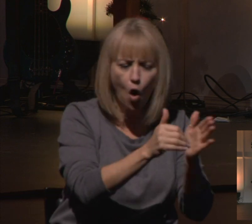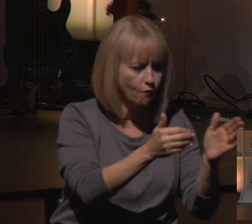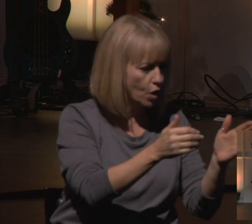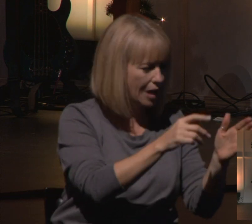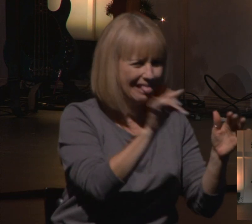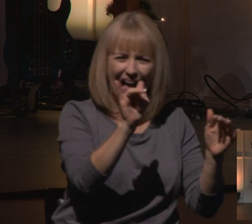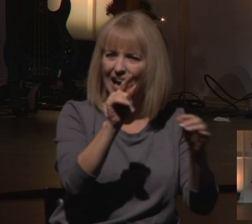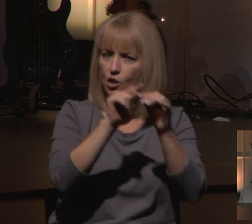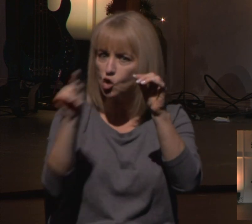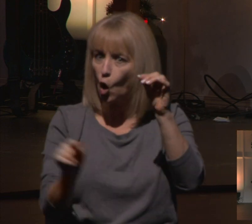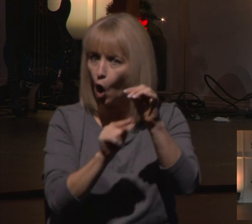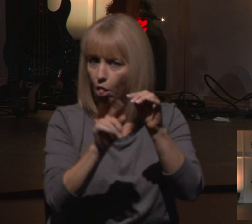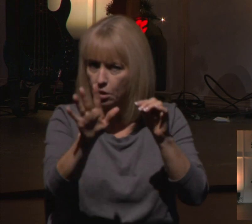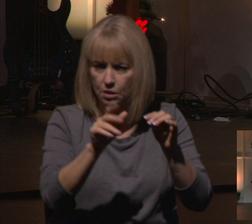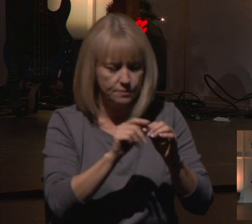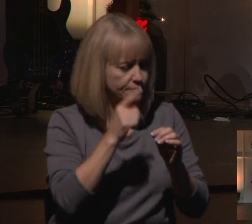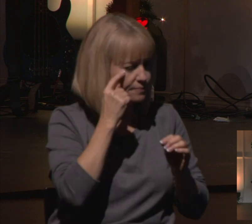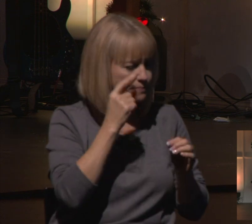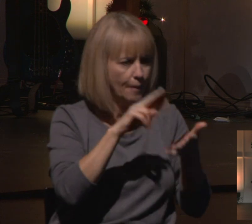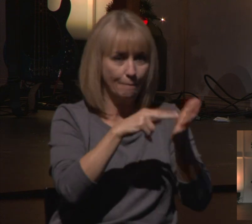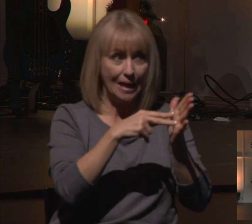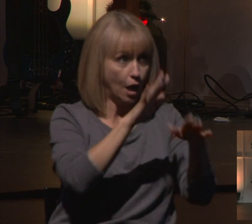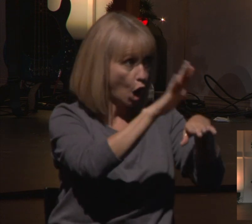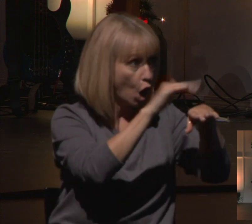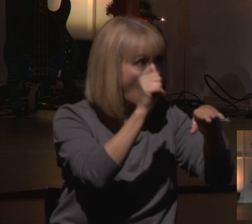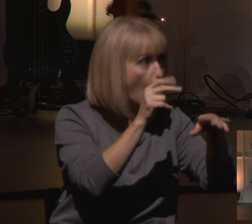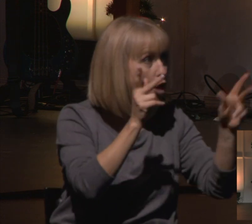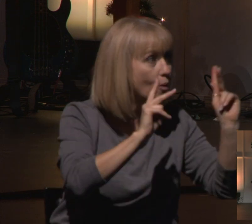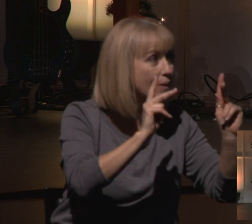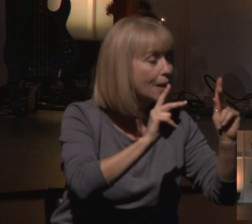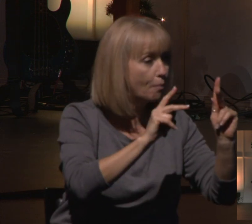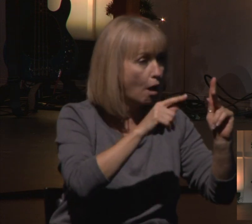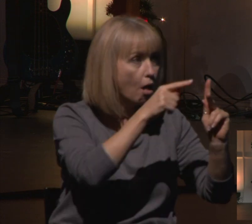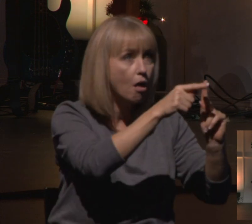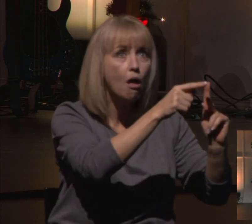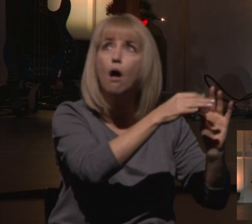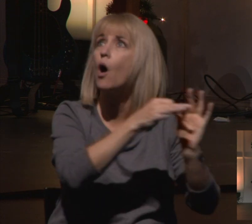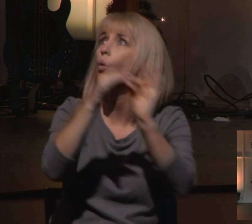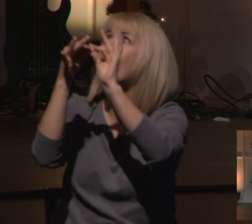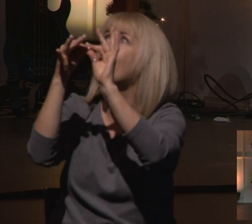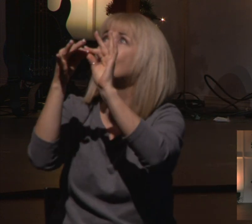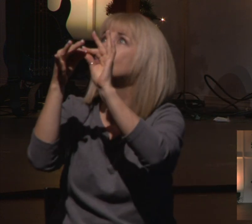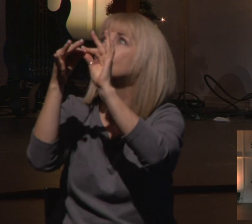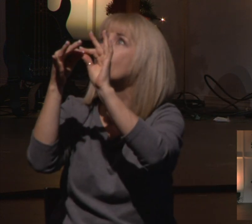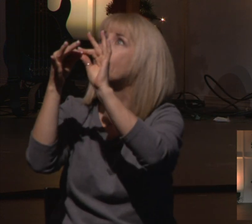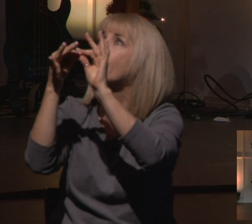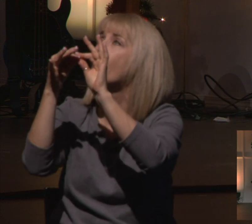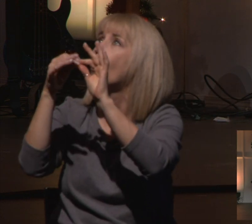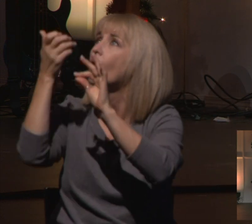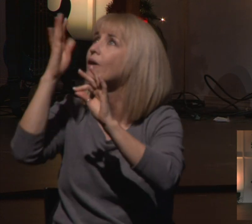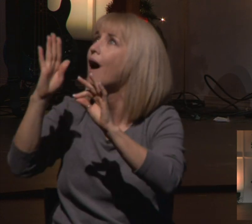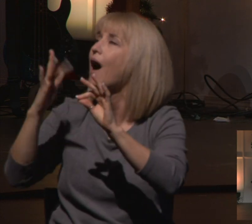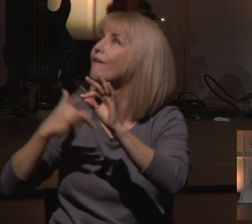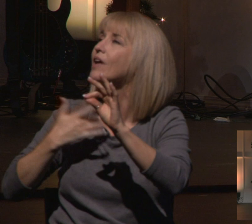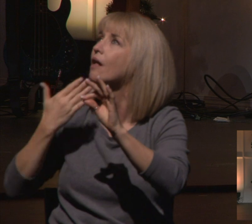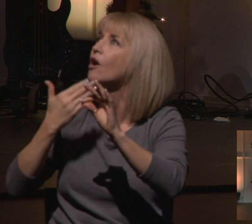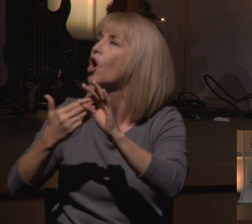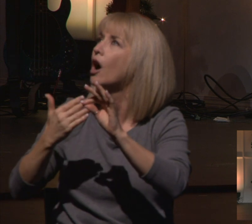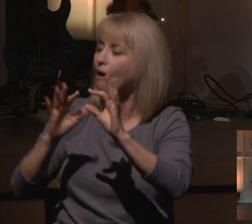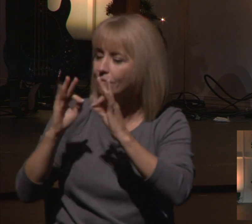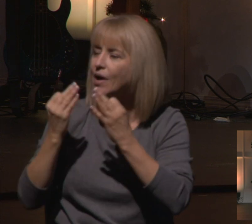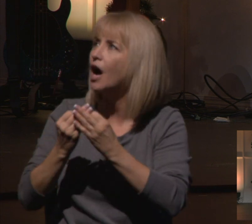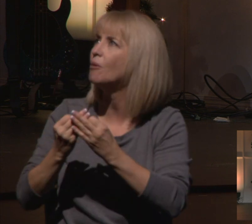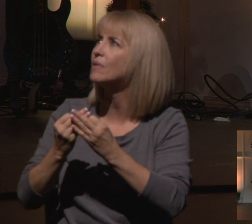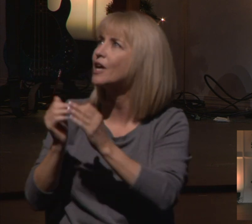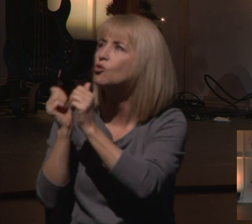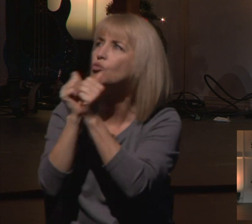people who are called, and they're created, and they're put into this relationship with God, and it's this feeling of family and this feeling